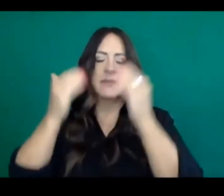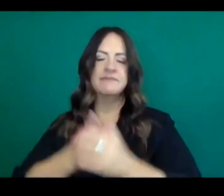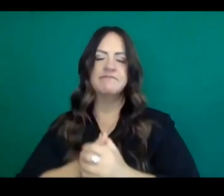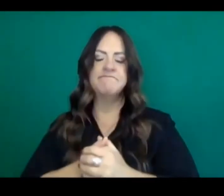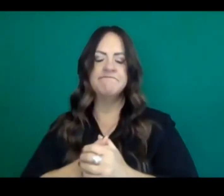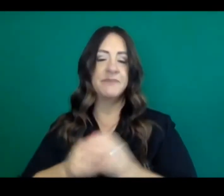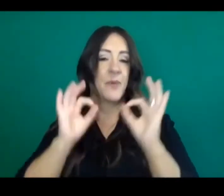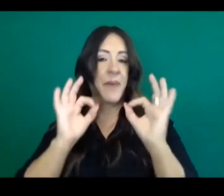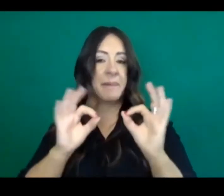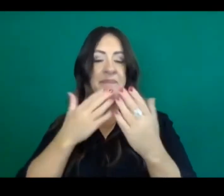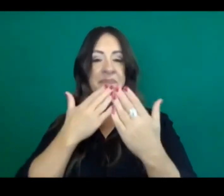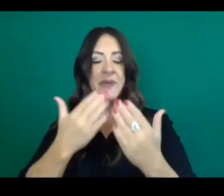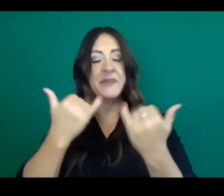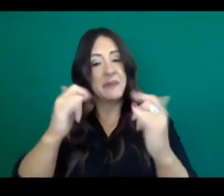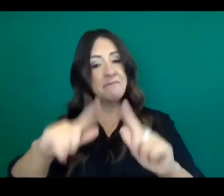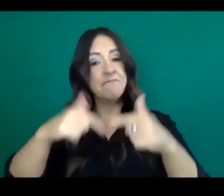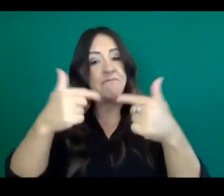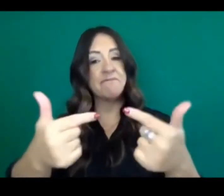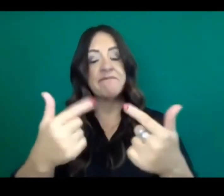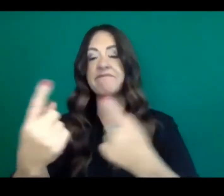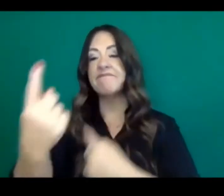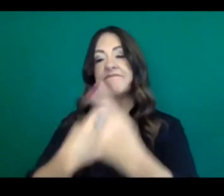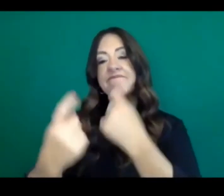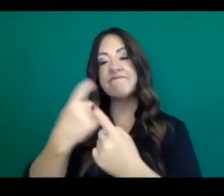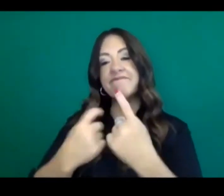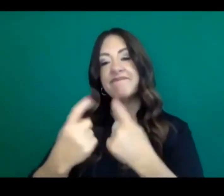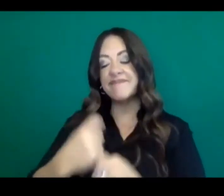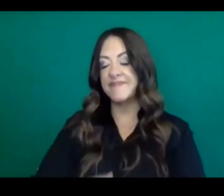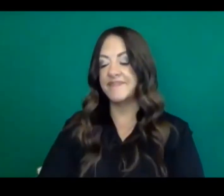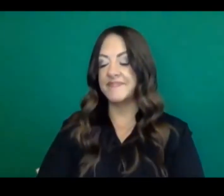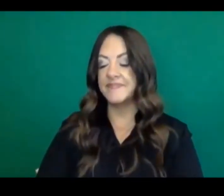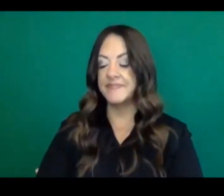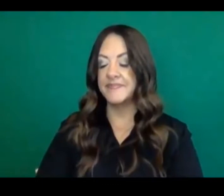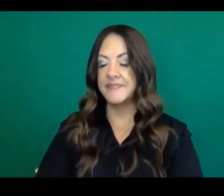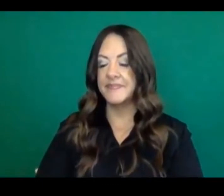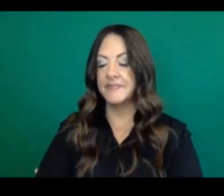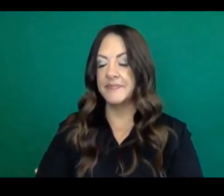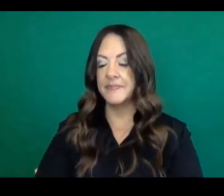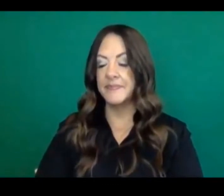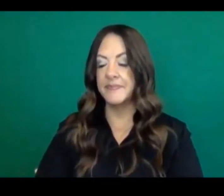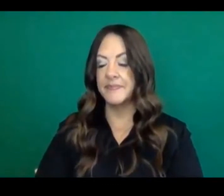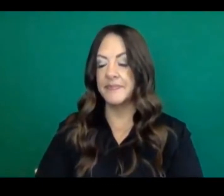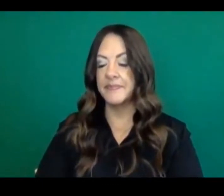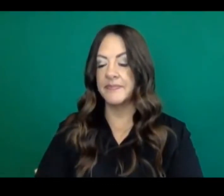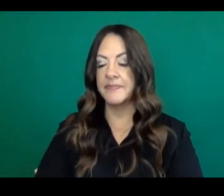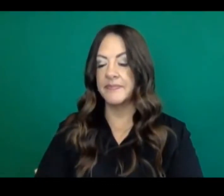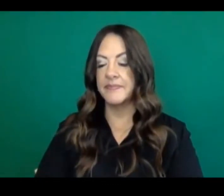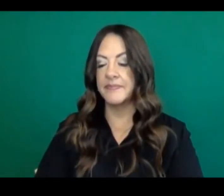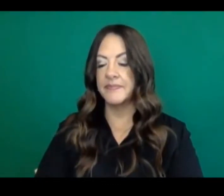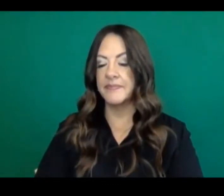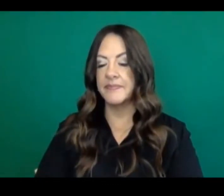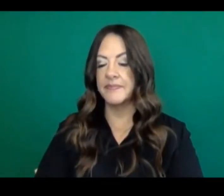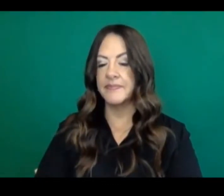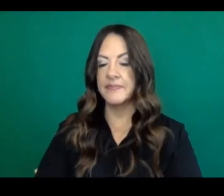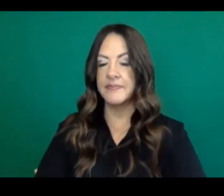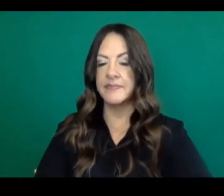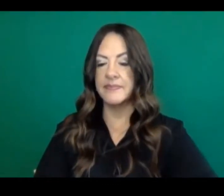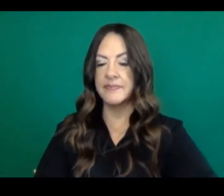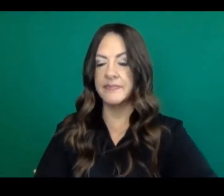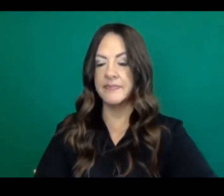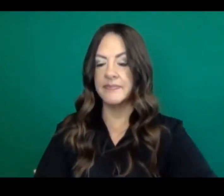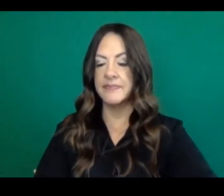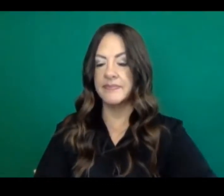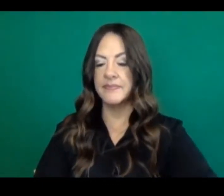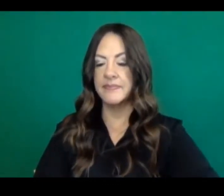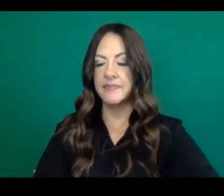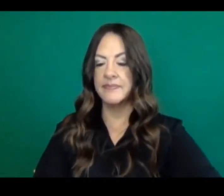take any questions that reporters have. Bill Willen, the Los Angeles Times. Hi, Doctor. I hope you're